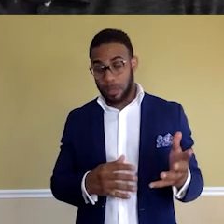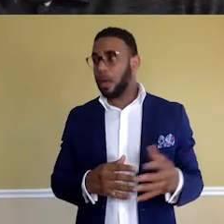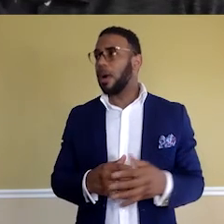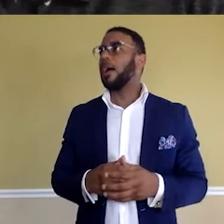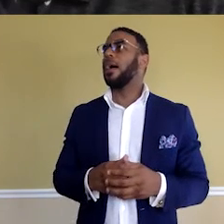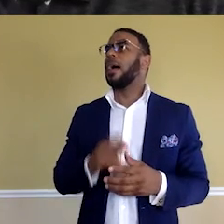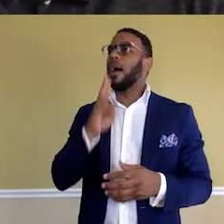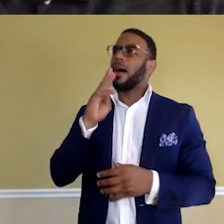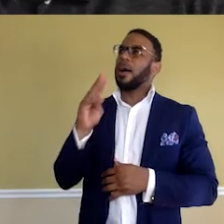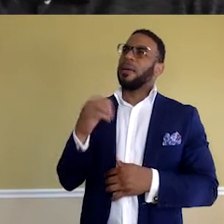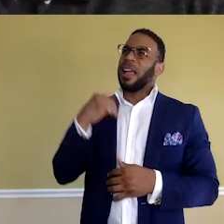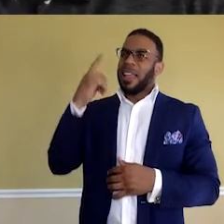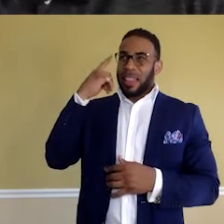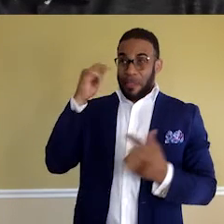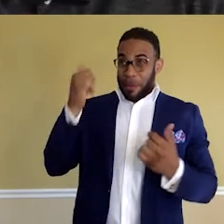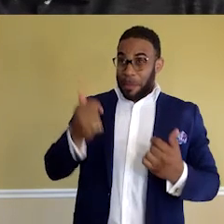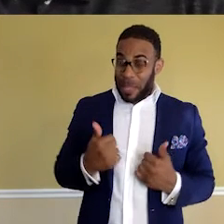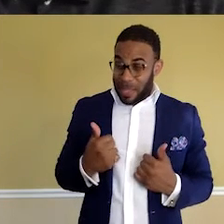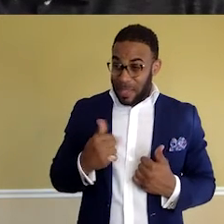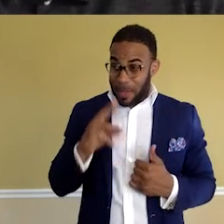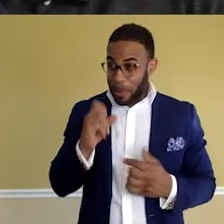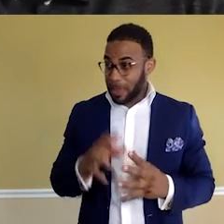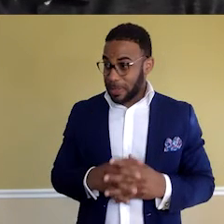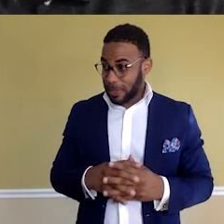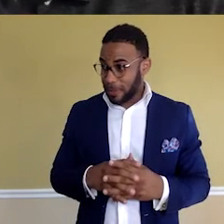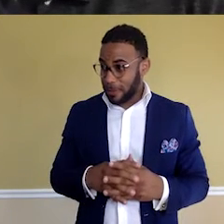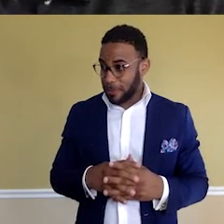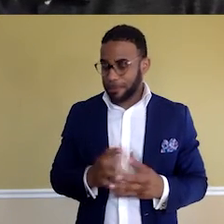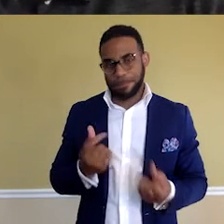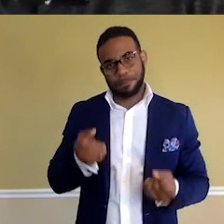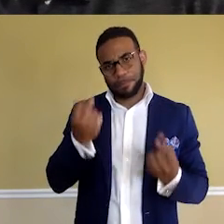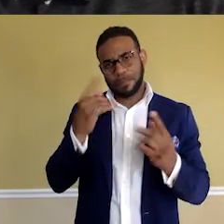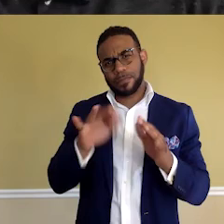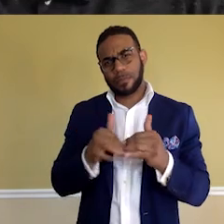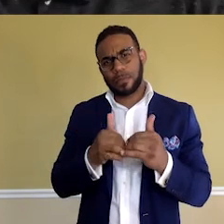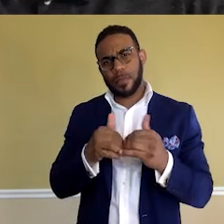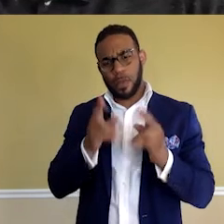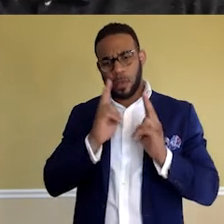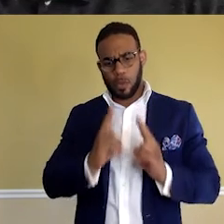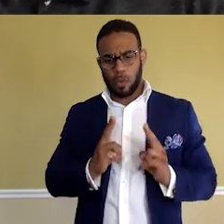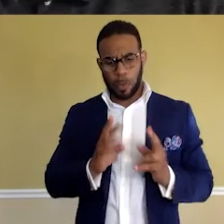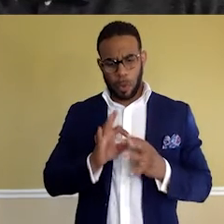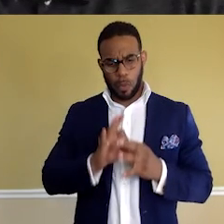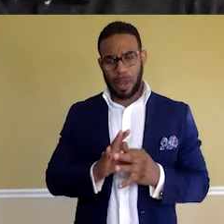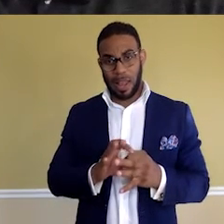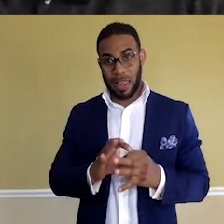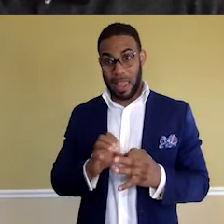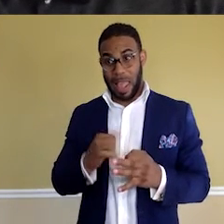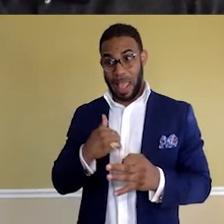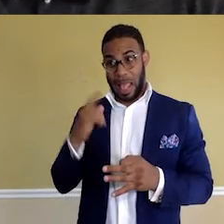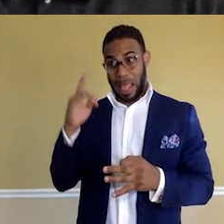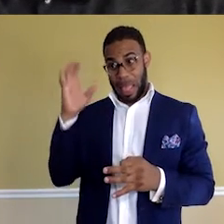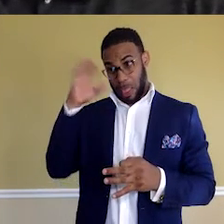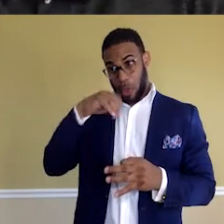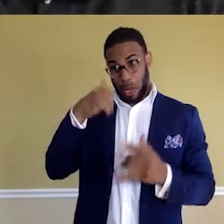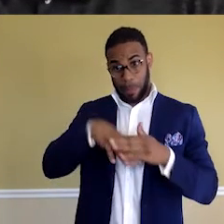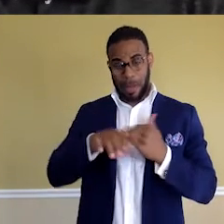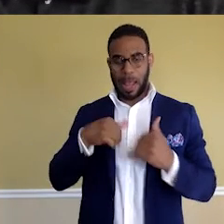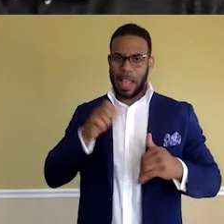I think for me was understanding how to humanize relationships. I thought coming in that I had to know every